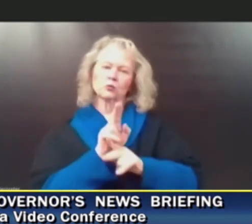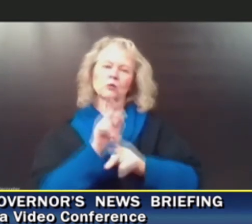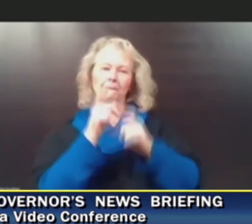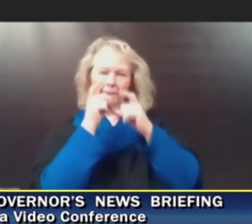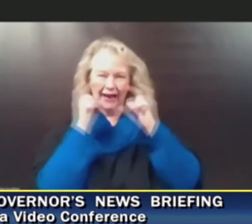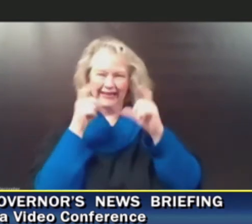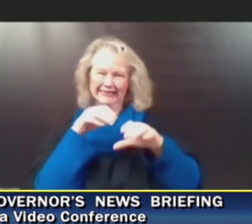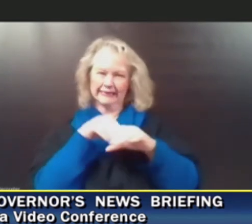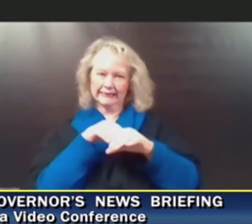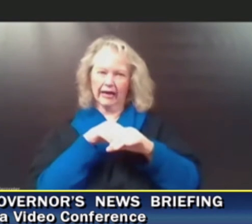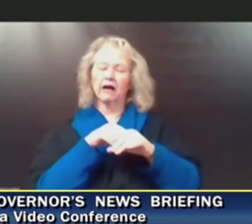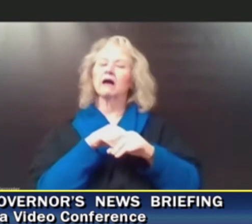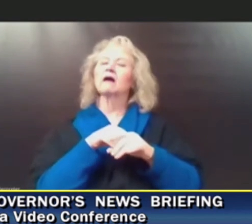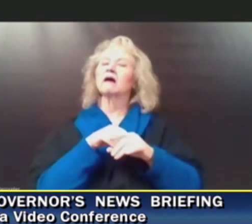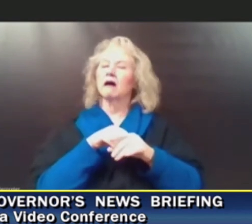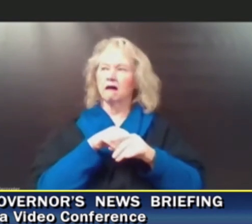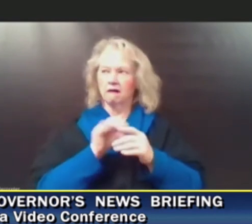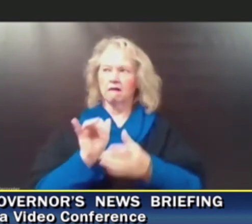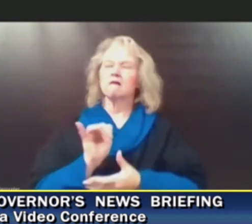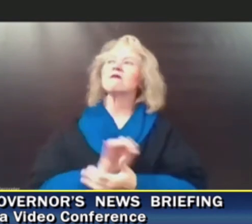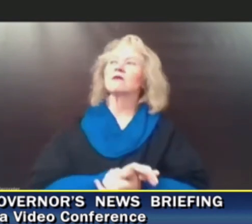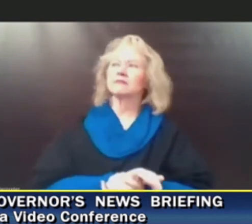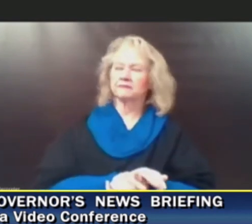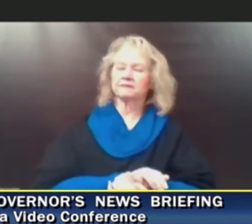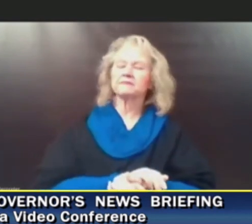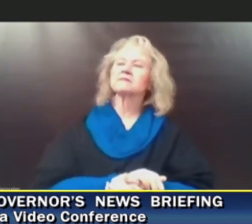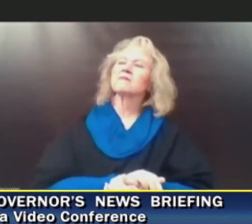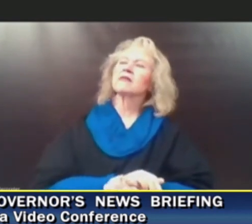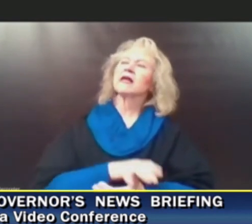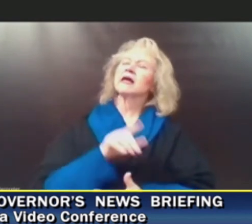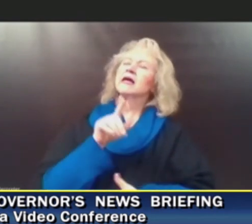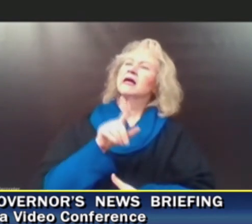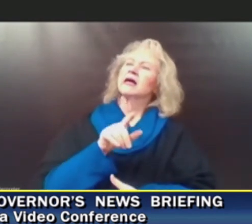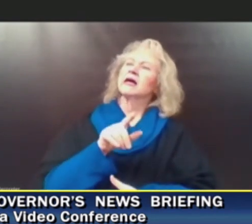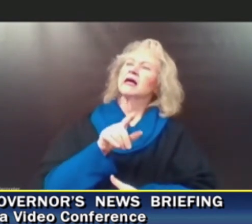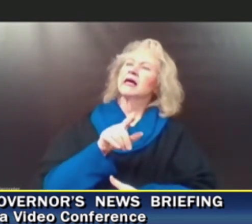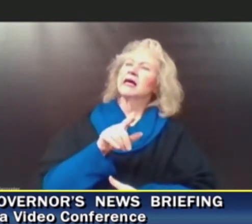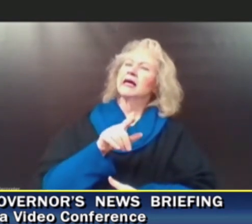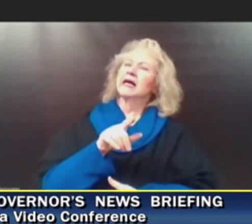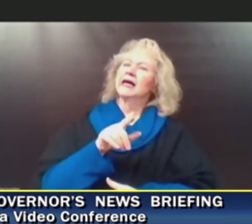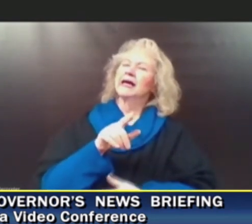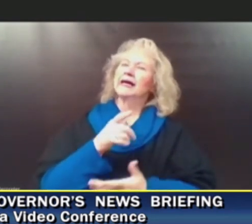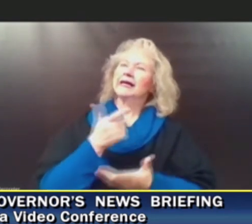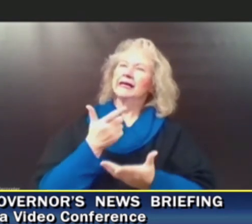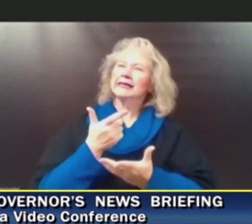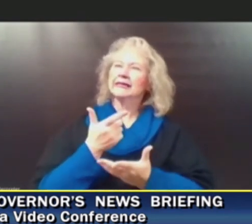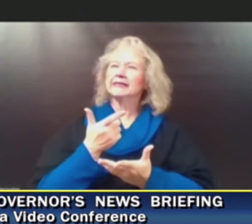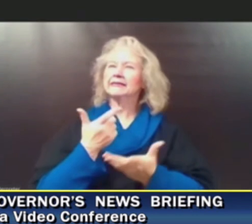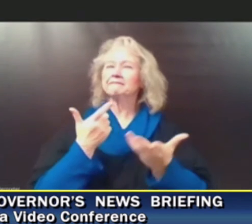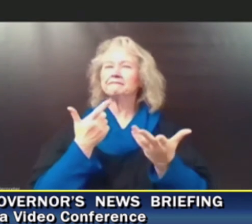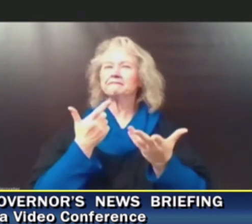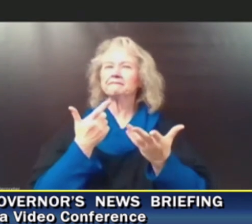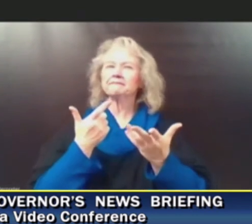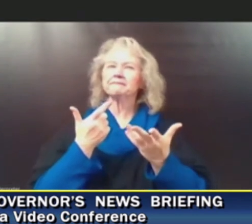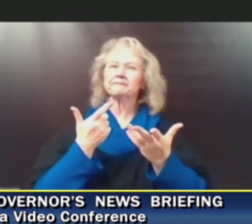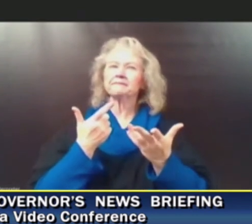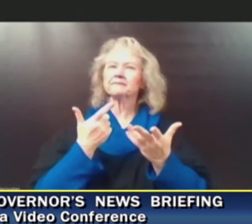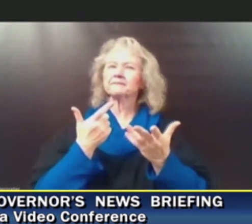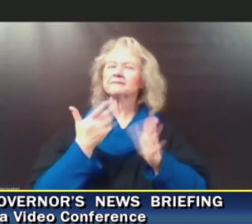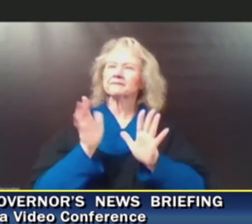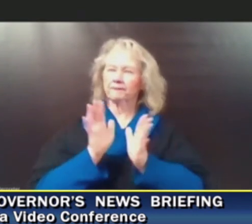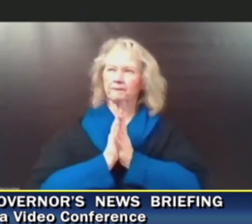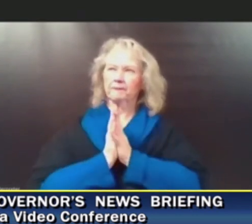Got it. So that one is still in place. Also, in like the most technical sense, who,